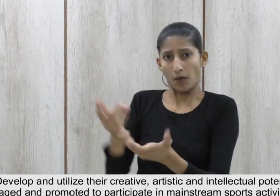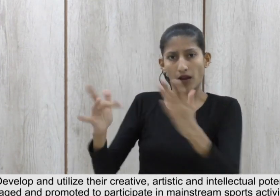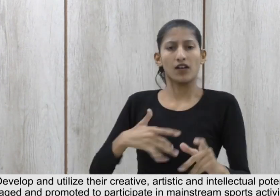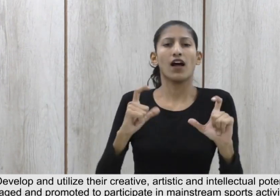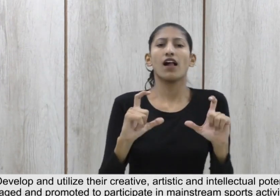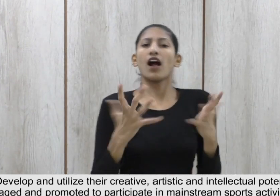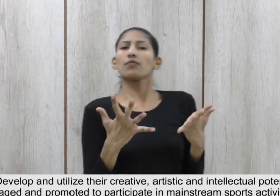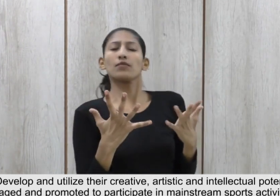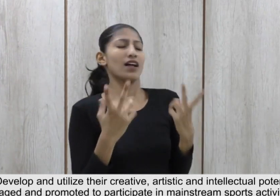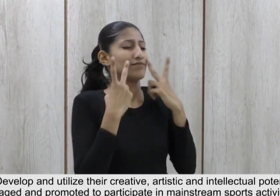levels